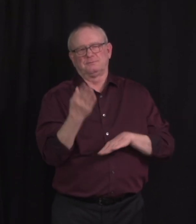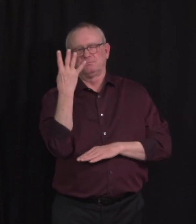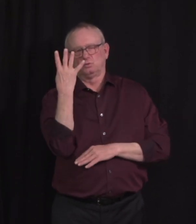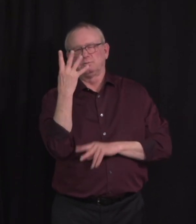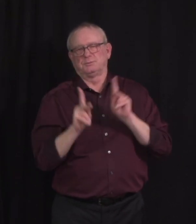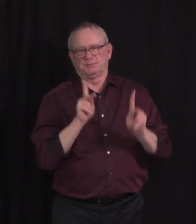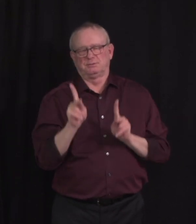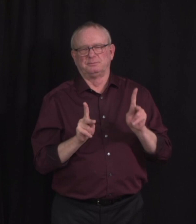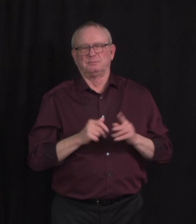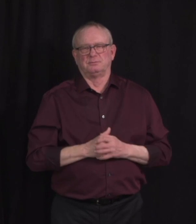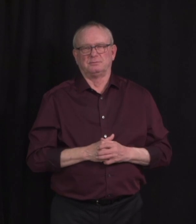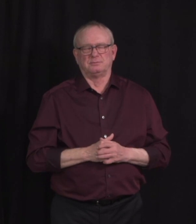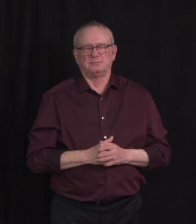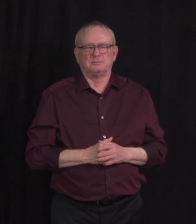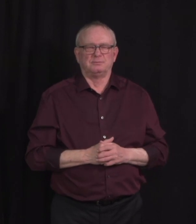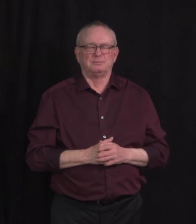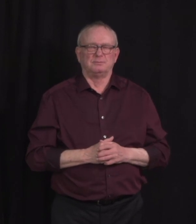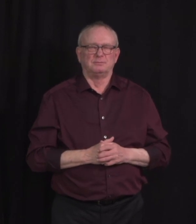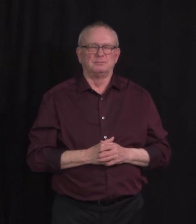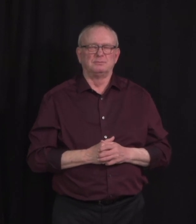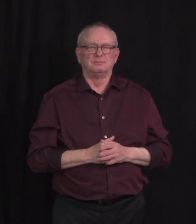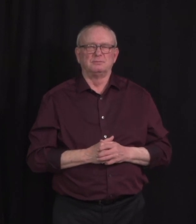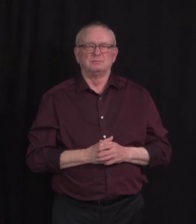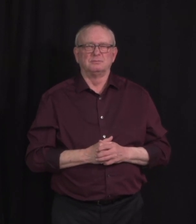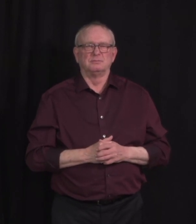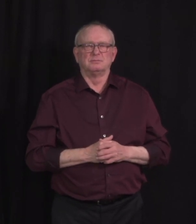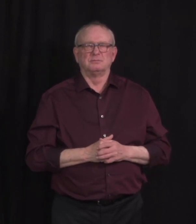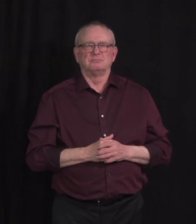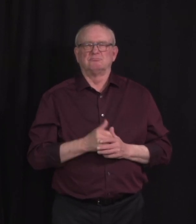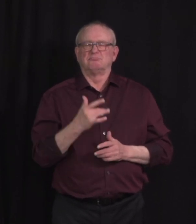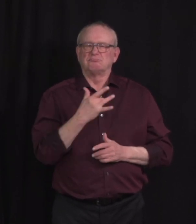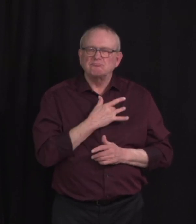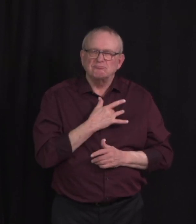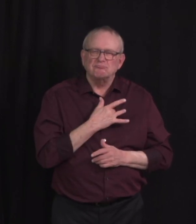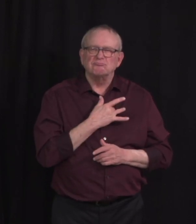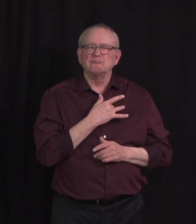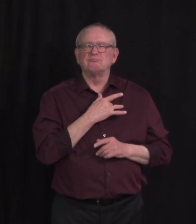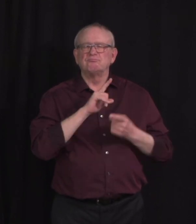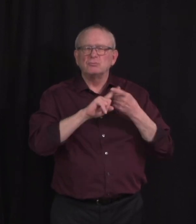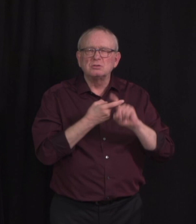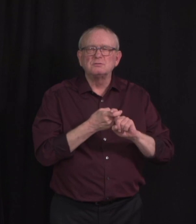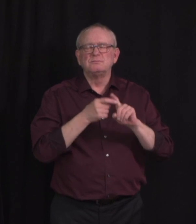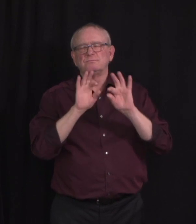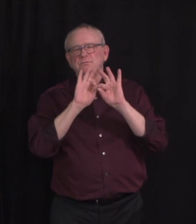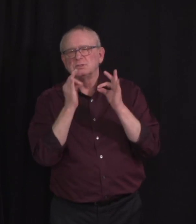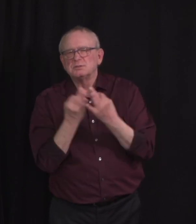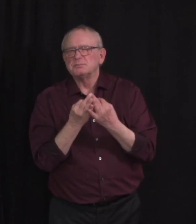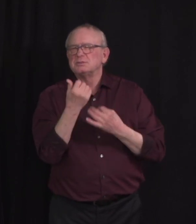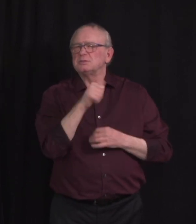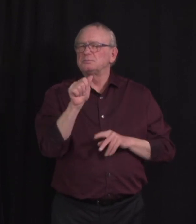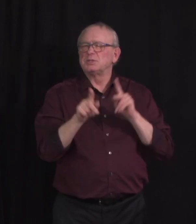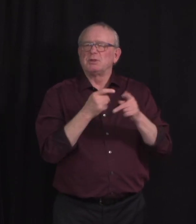in the last 24 hours. My condolences go to the family, friends and loved ones who are mourning these